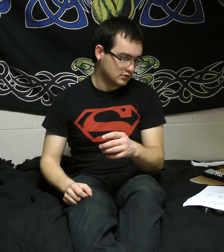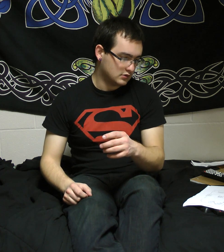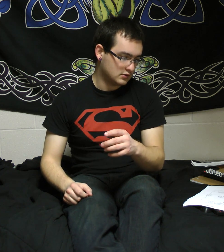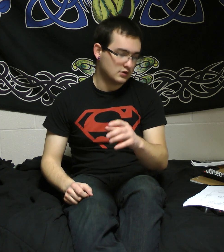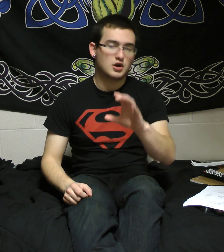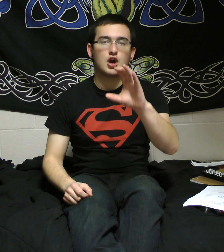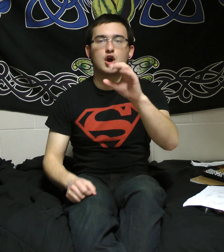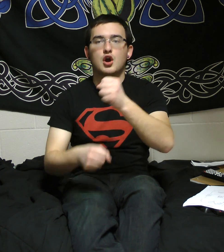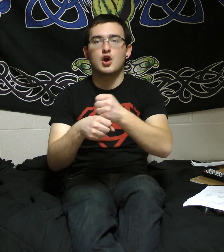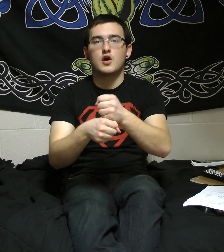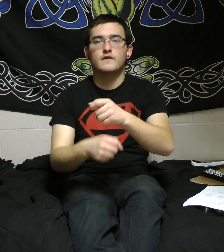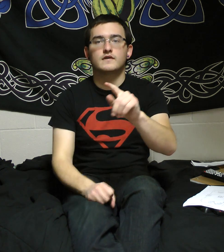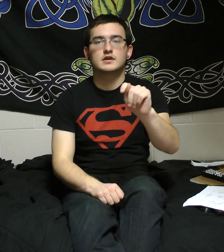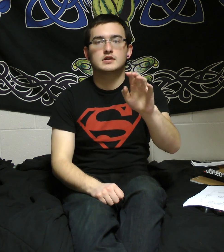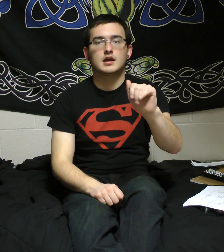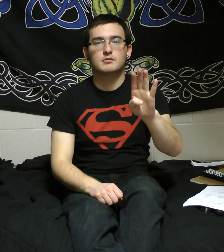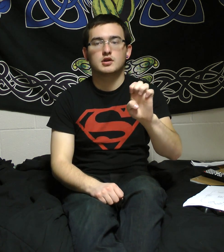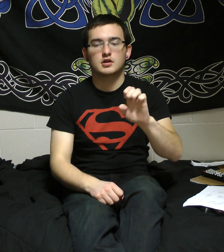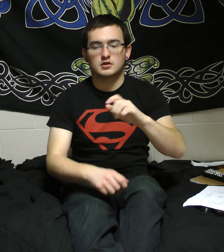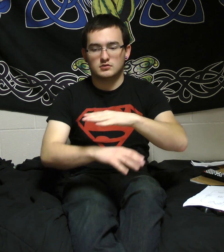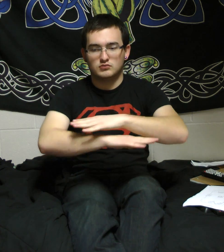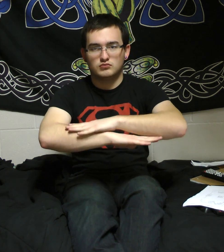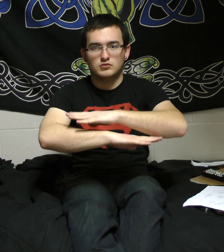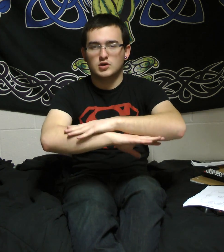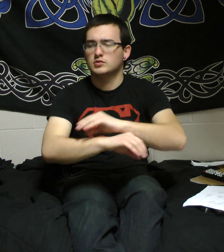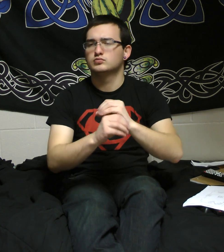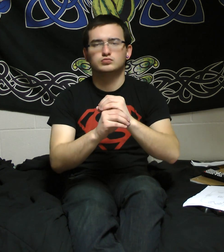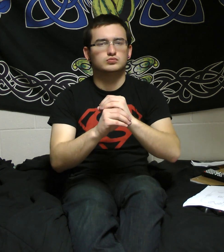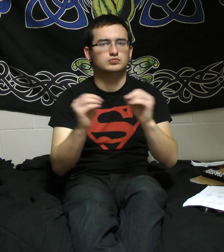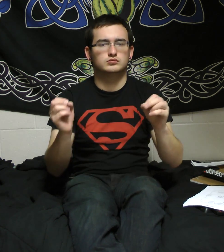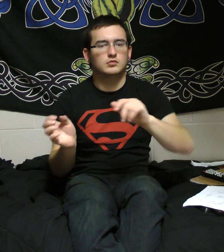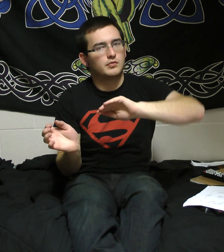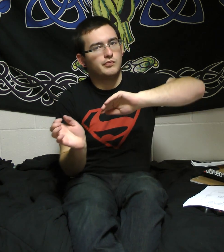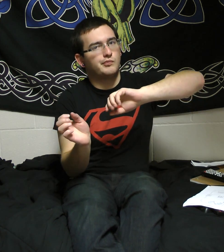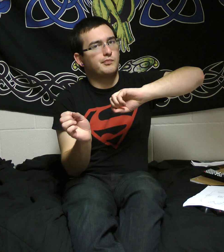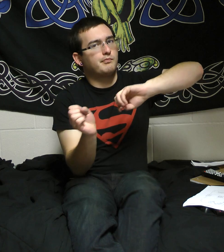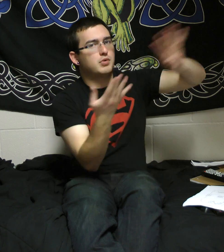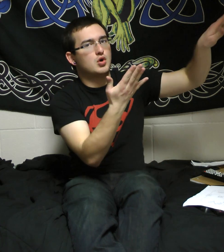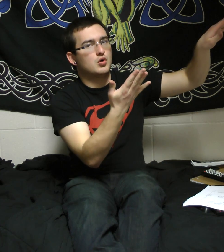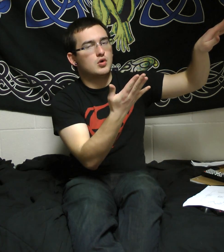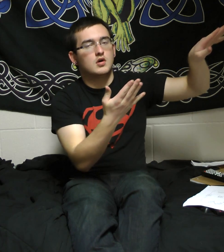I'll know my dream of you